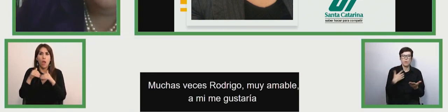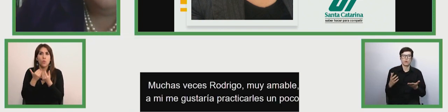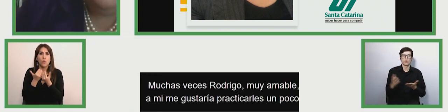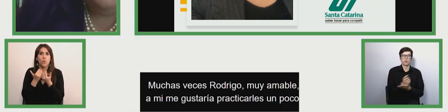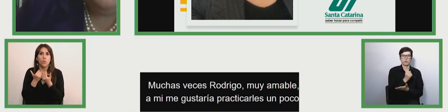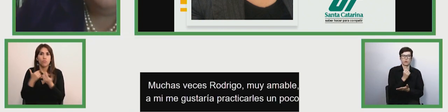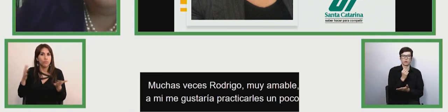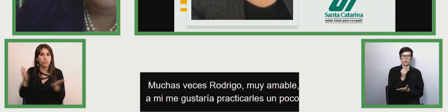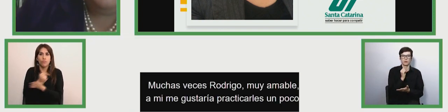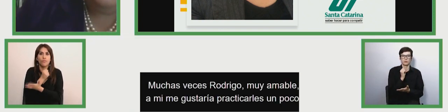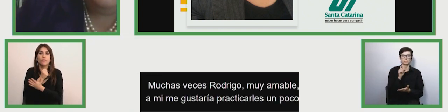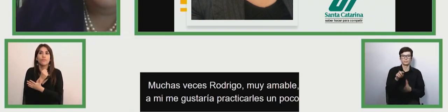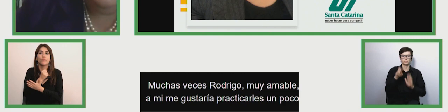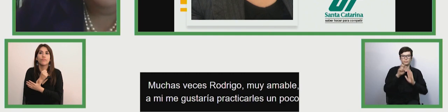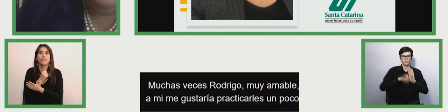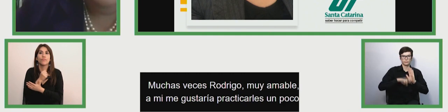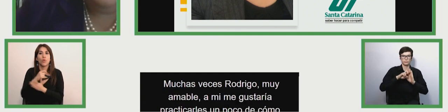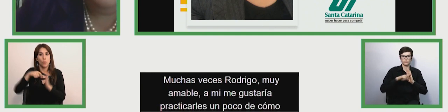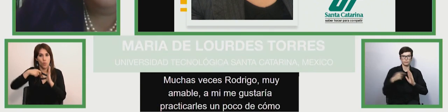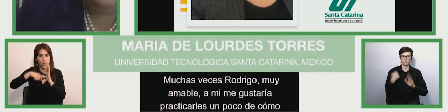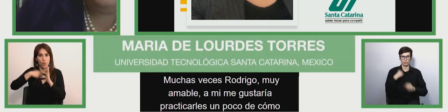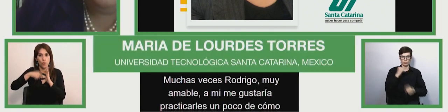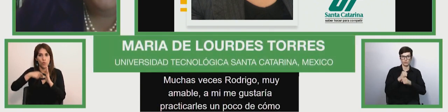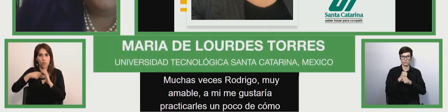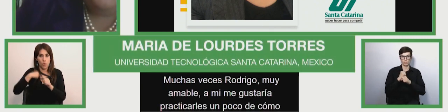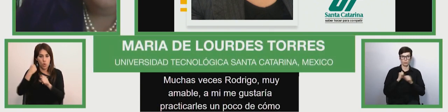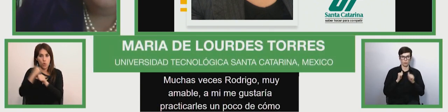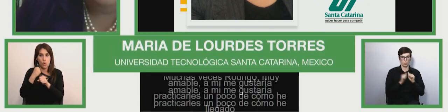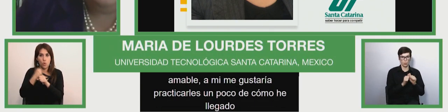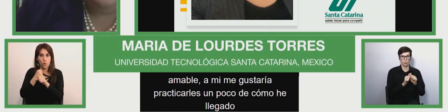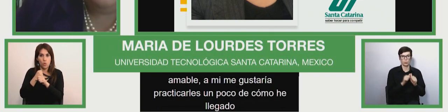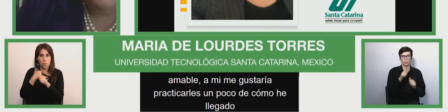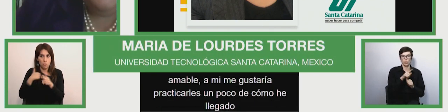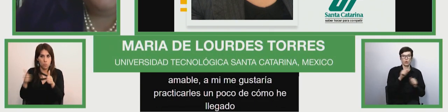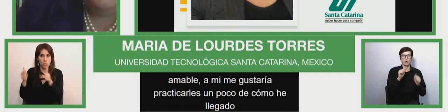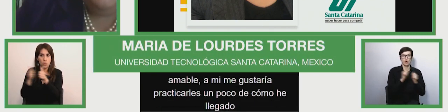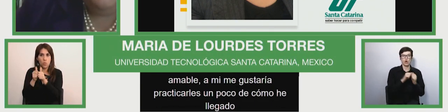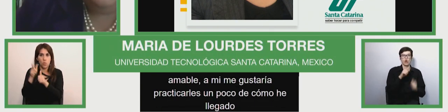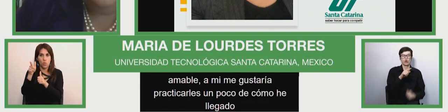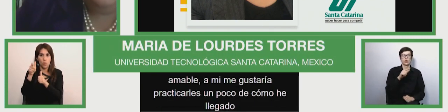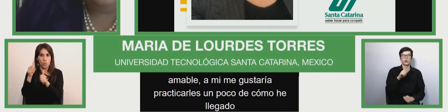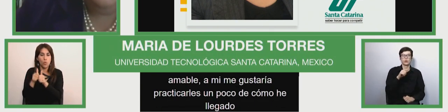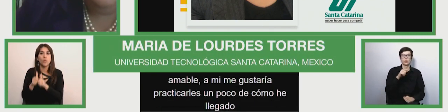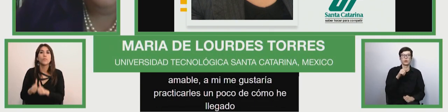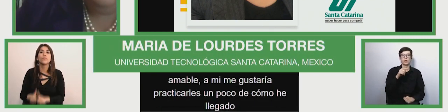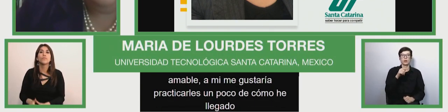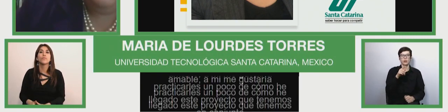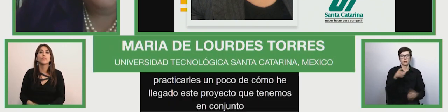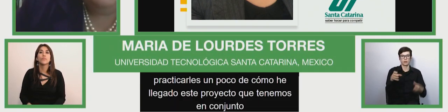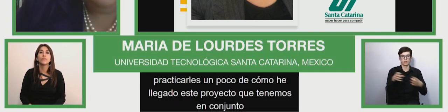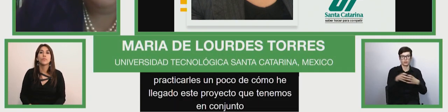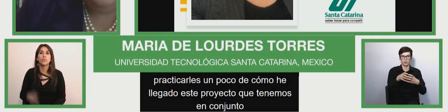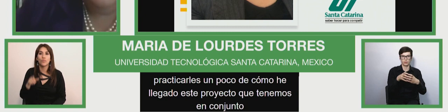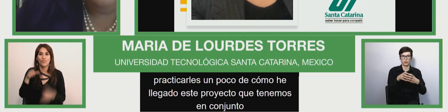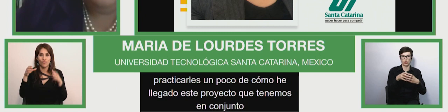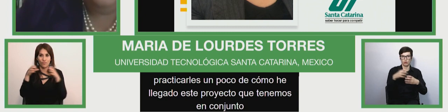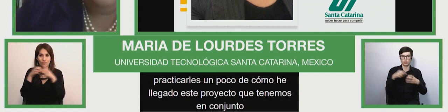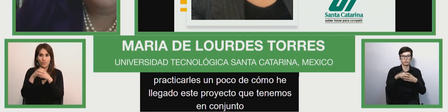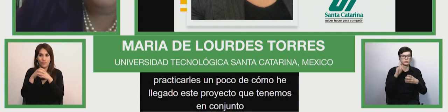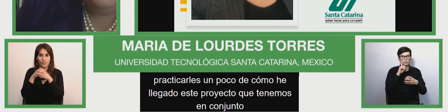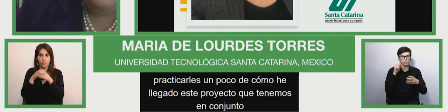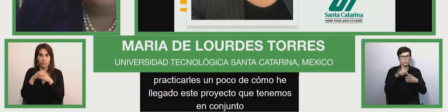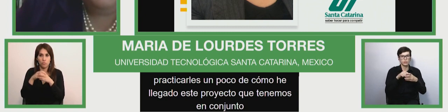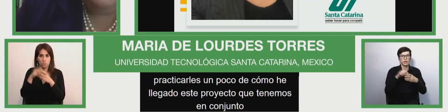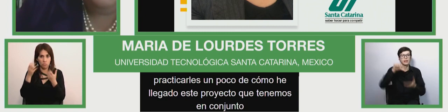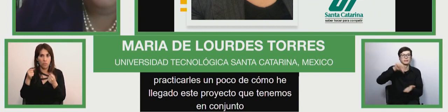you very much rodrigo for your presentation i would like to tell you a little bit of